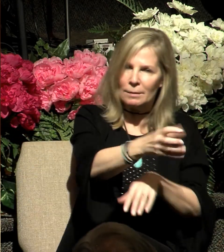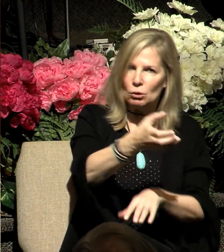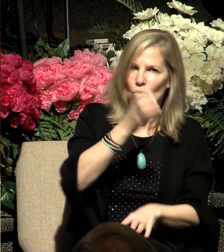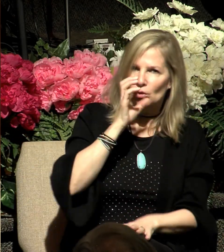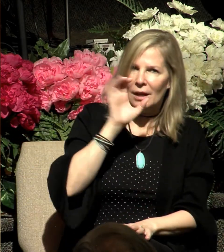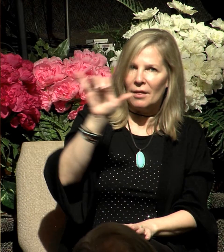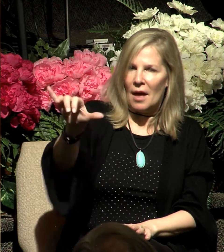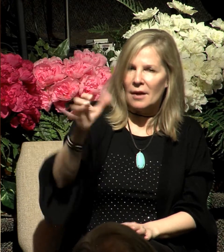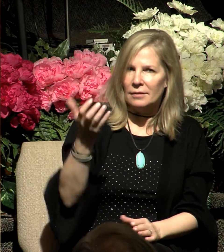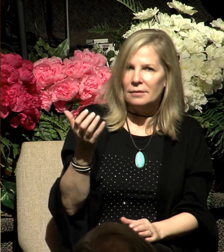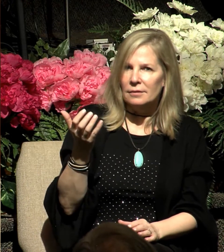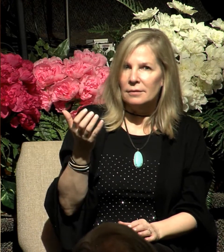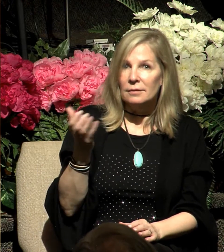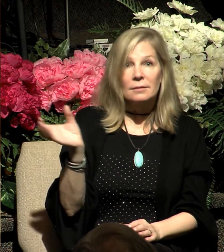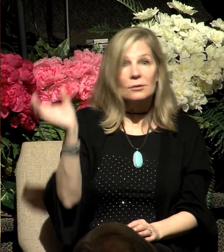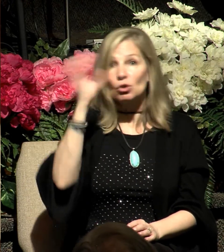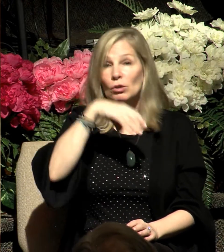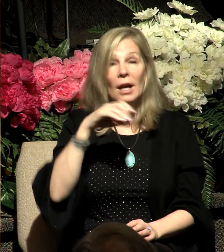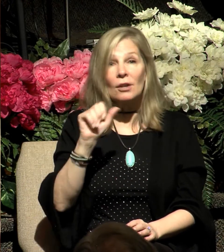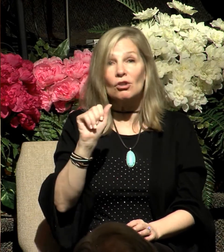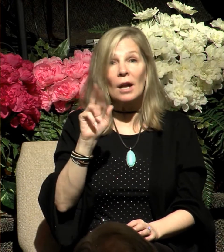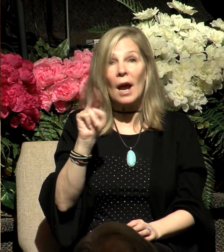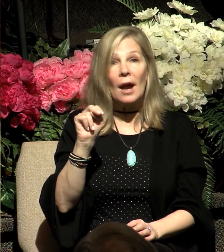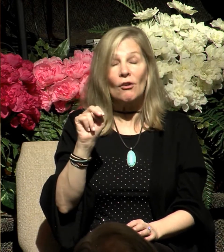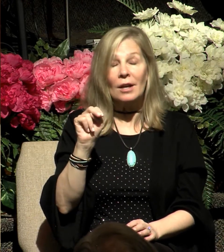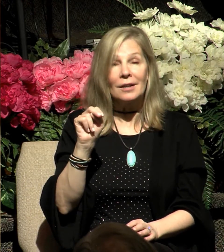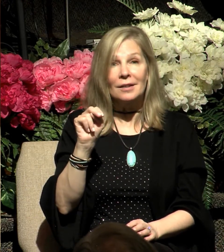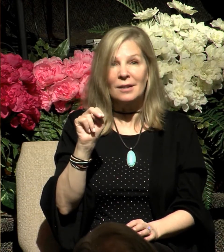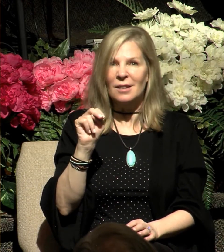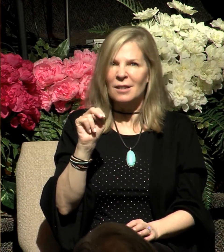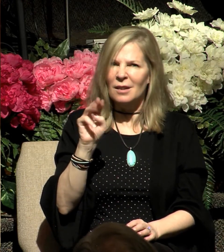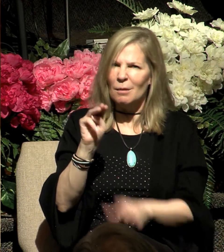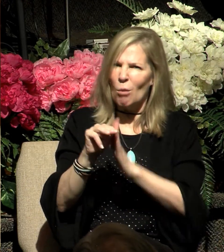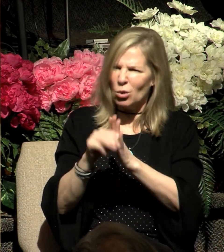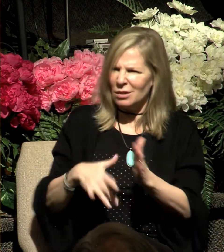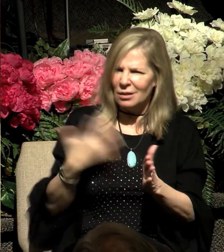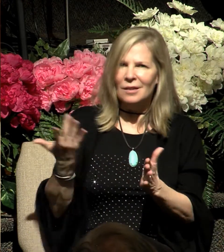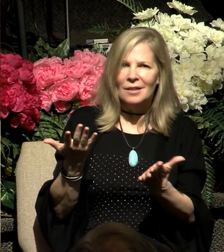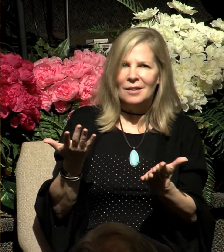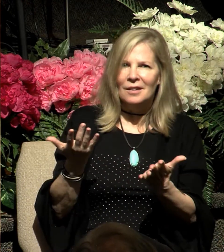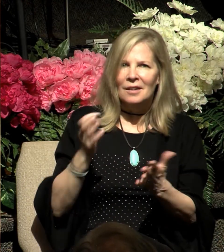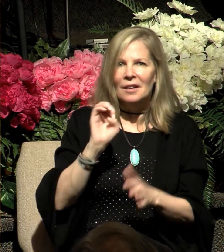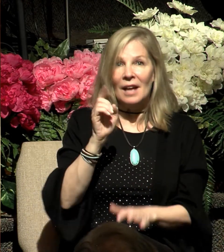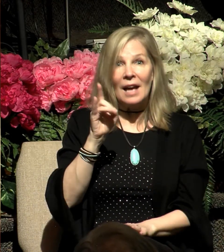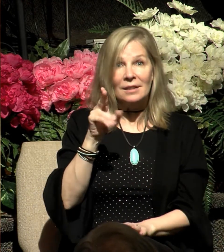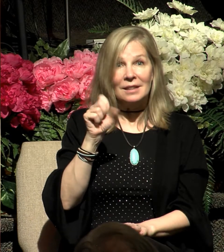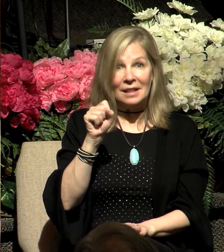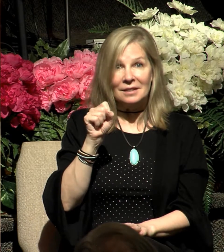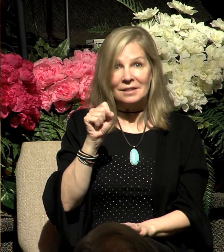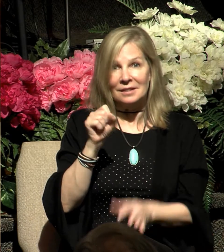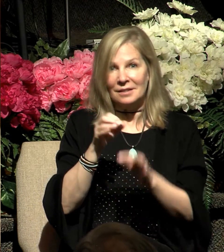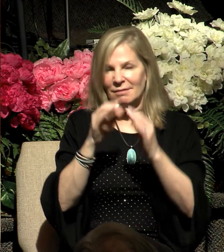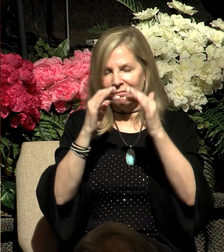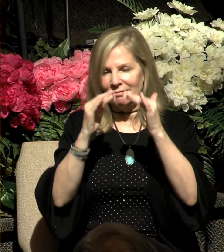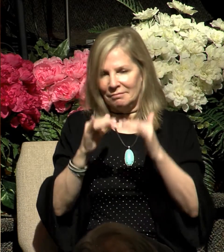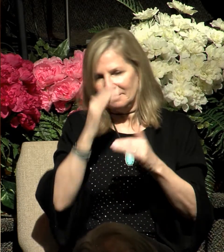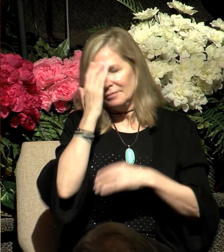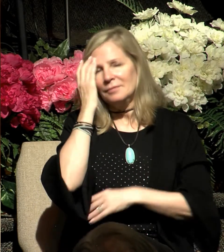is what Aaron says to Moses when he's confronted. Exodus 32, verses 21-24. Then